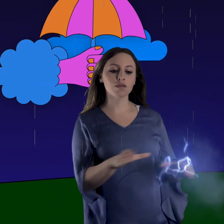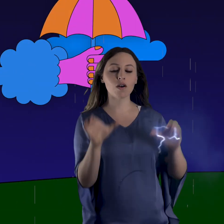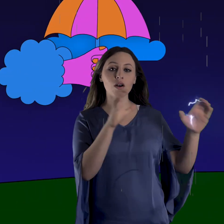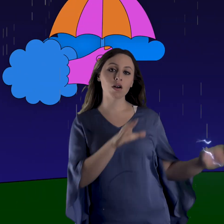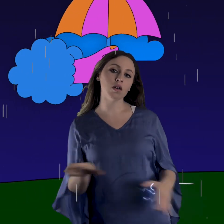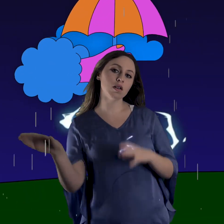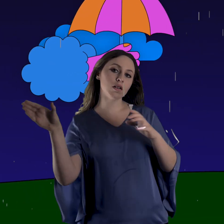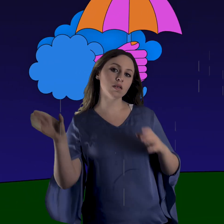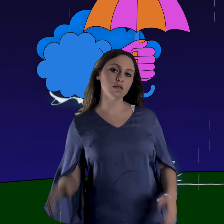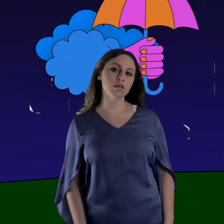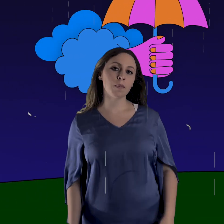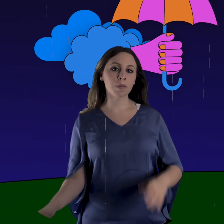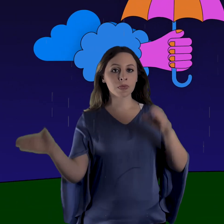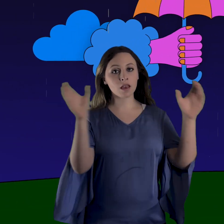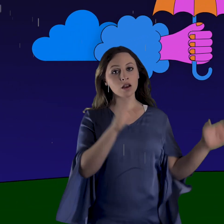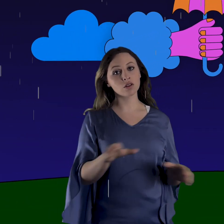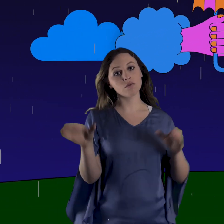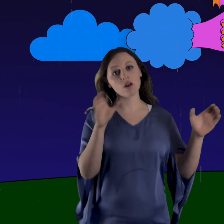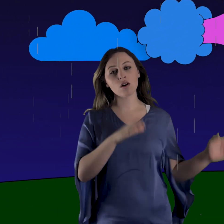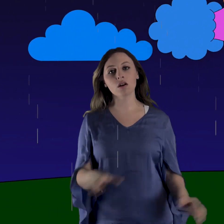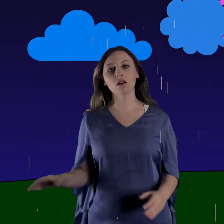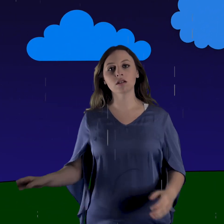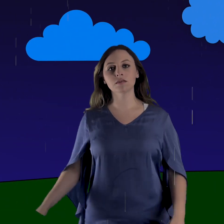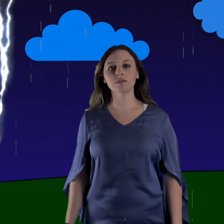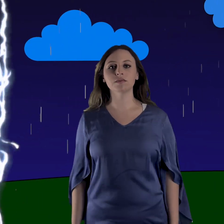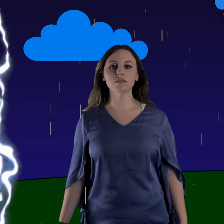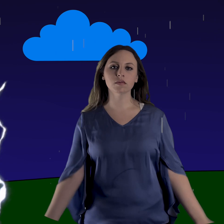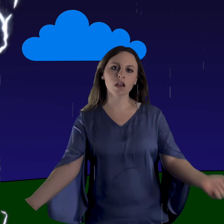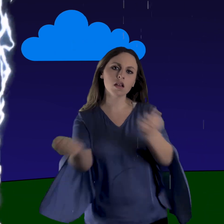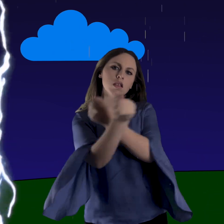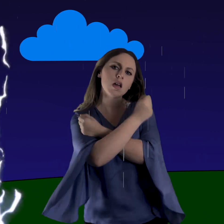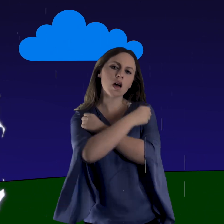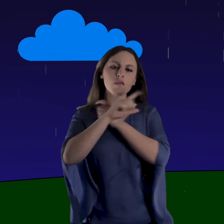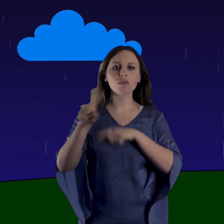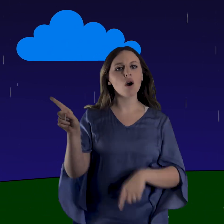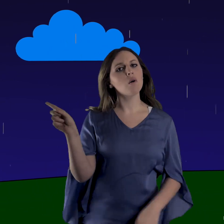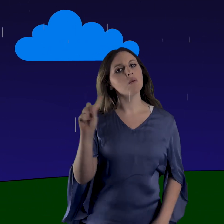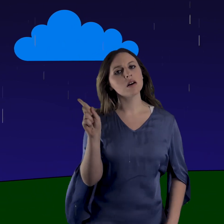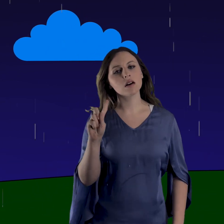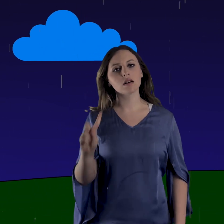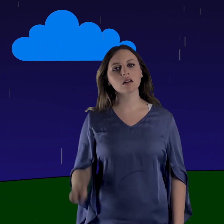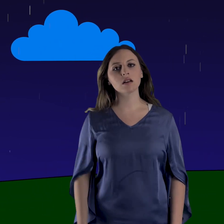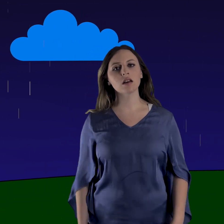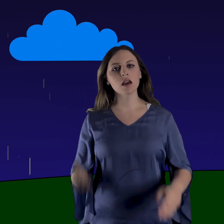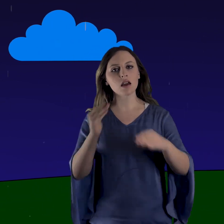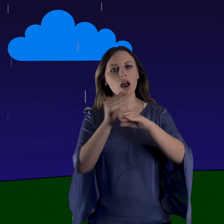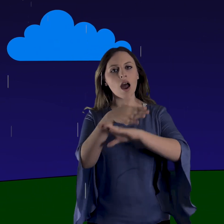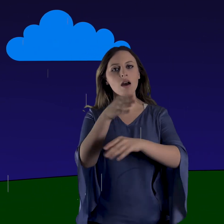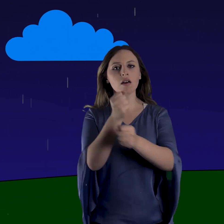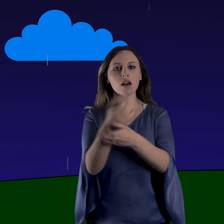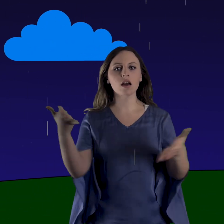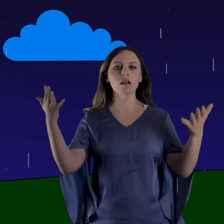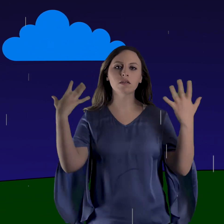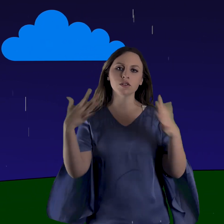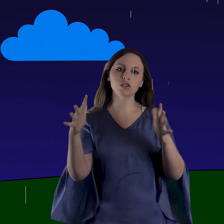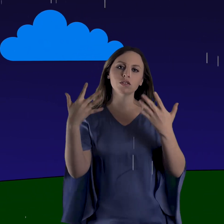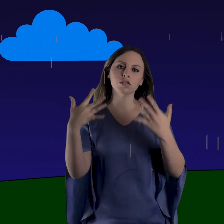words To words Where did love go Where did all is